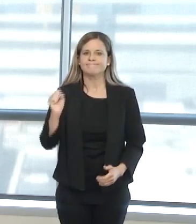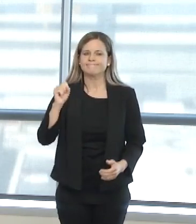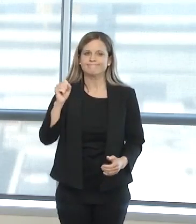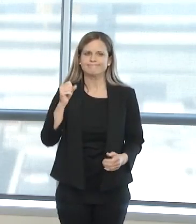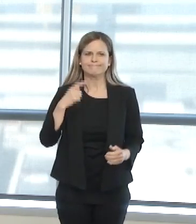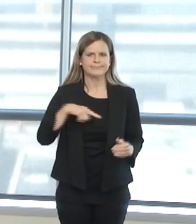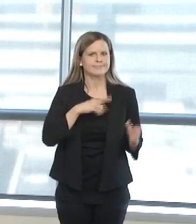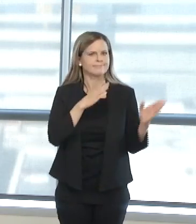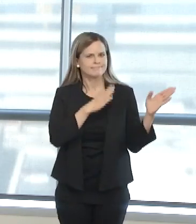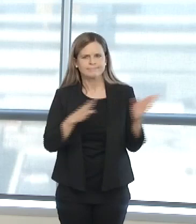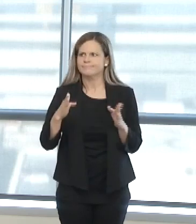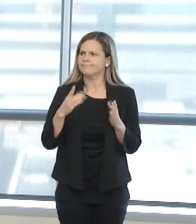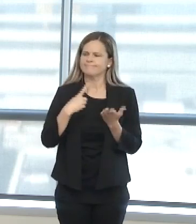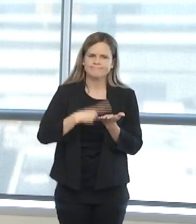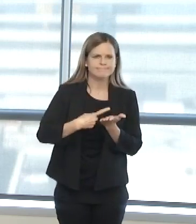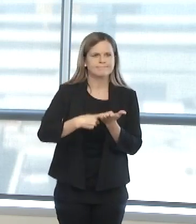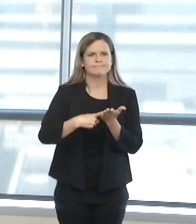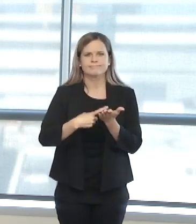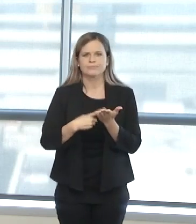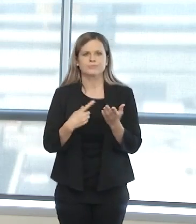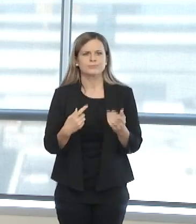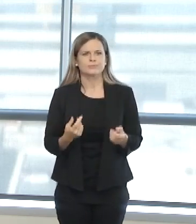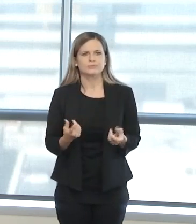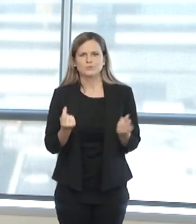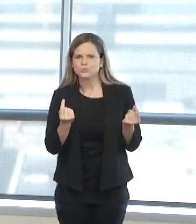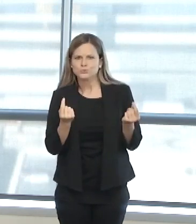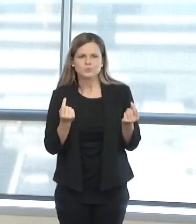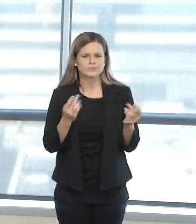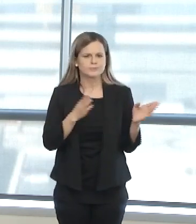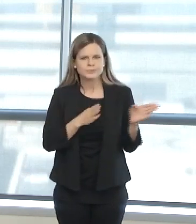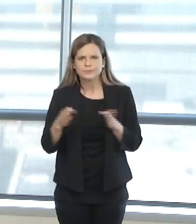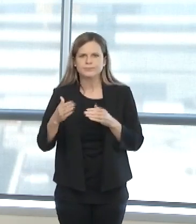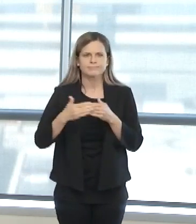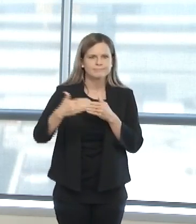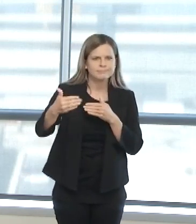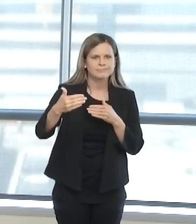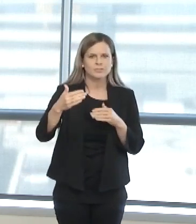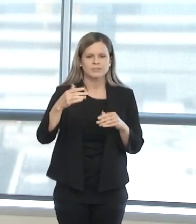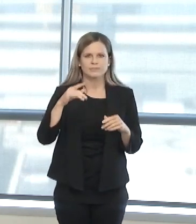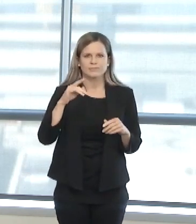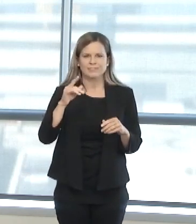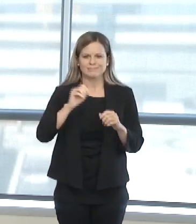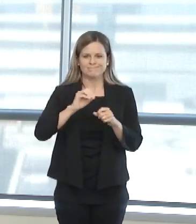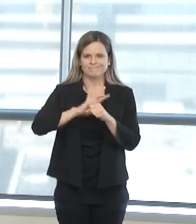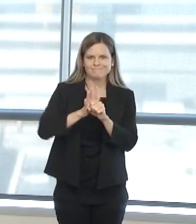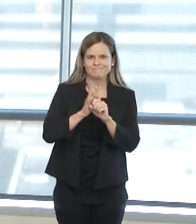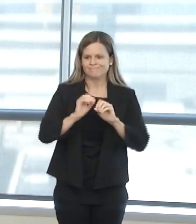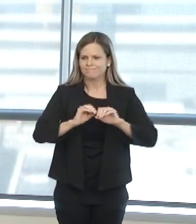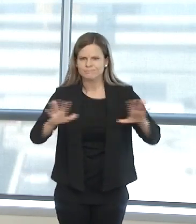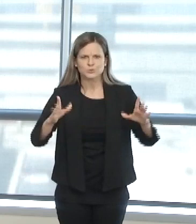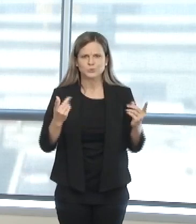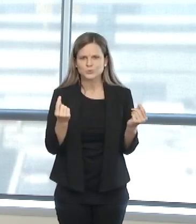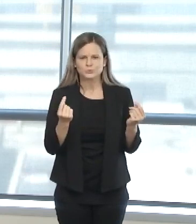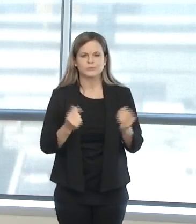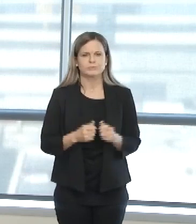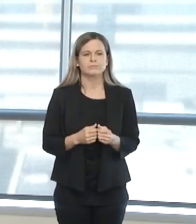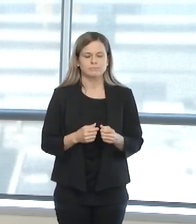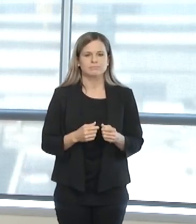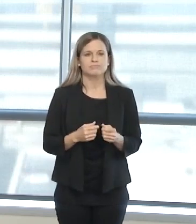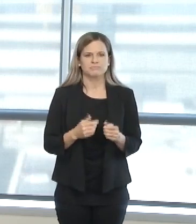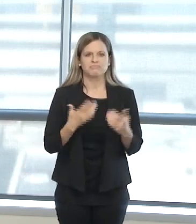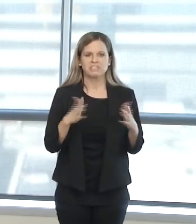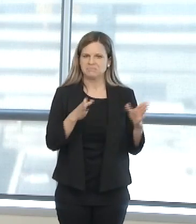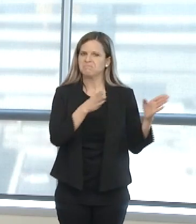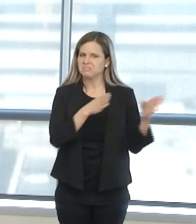for a viral pandemic plan, specifically COVID-19 in this case. The four phases of our surge plan make